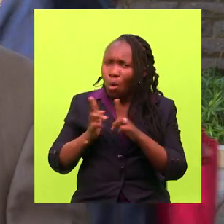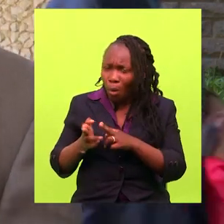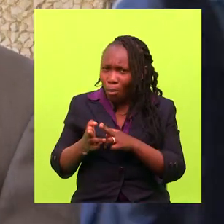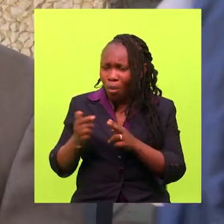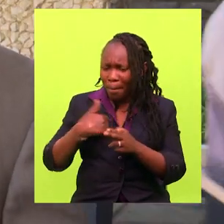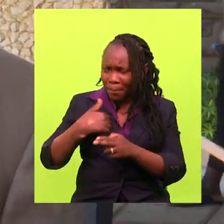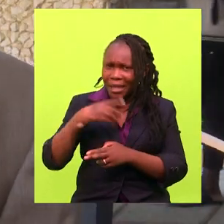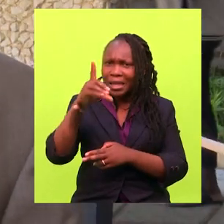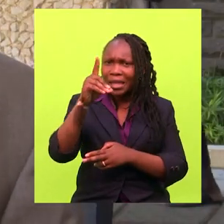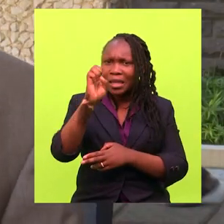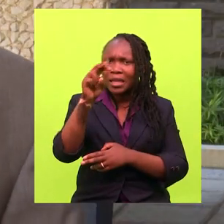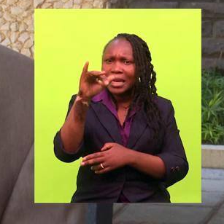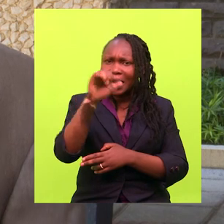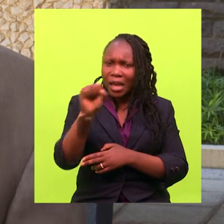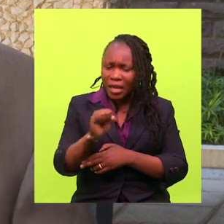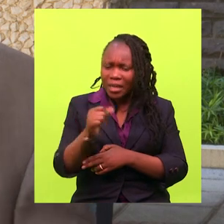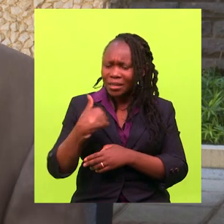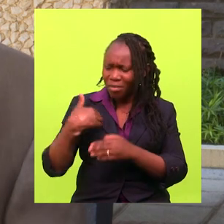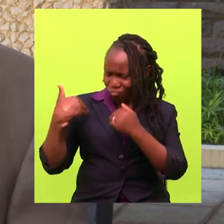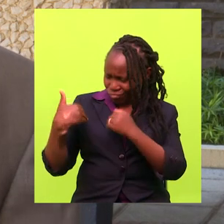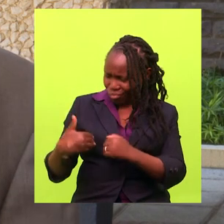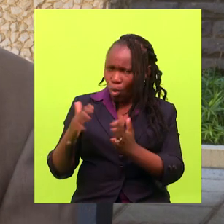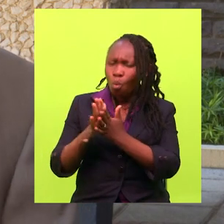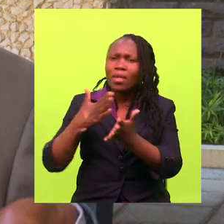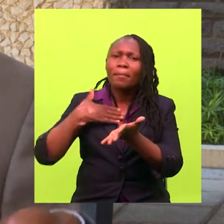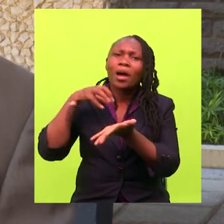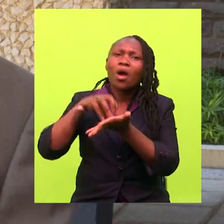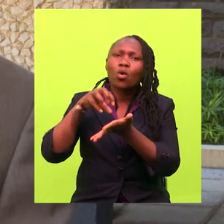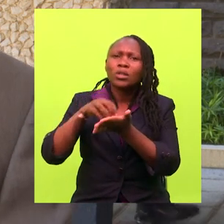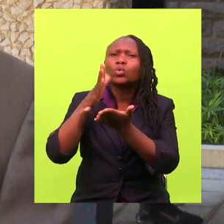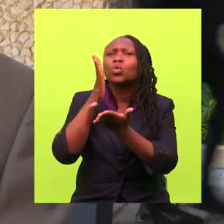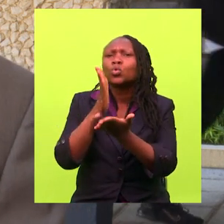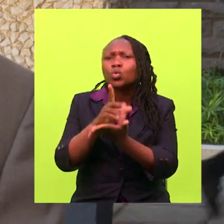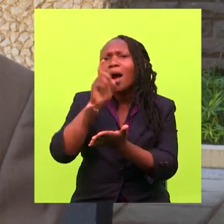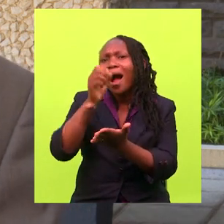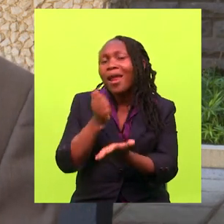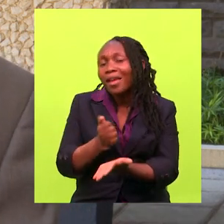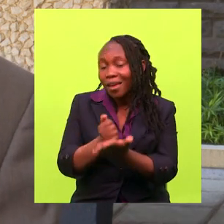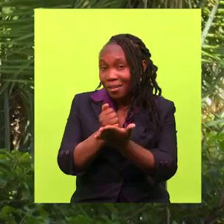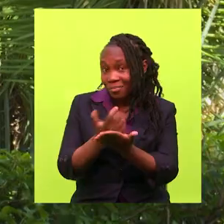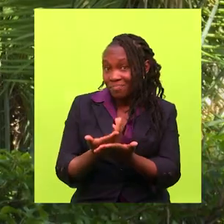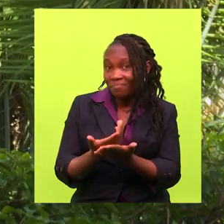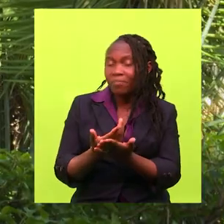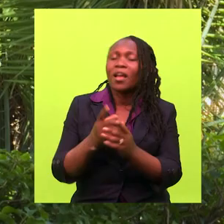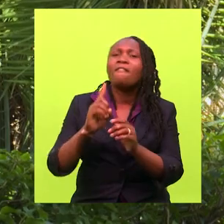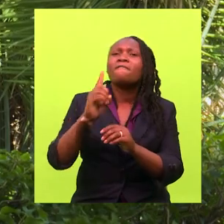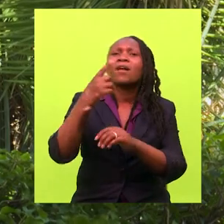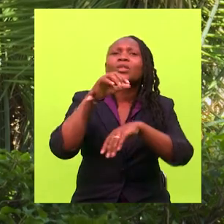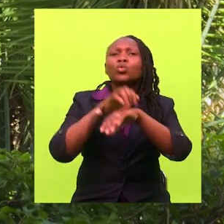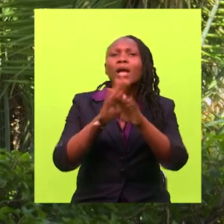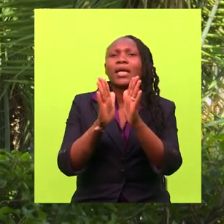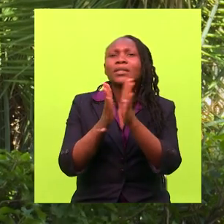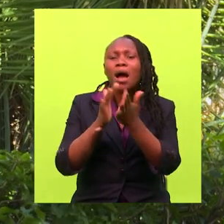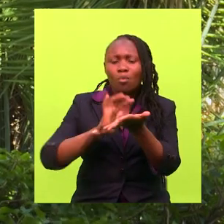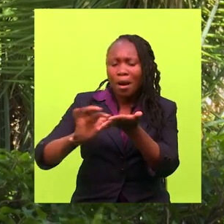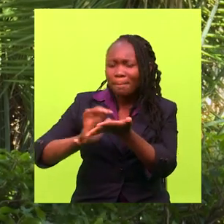take it normally that Dennis is higher? Where he is with his condition, really, I should help him. First of all, accessing a book in